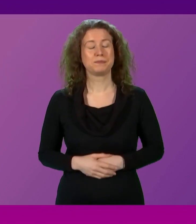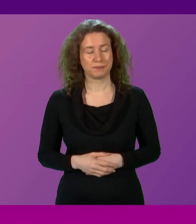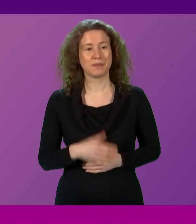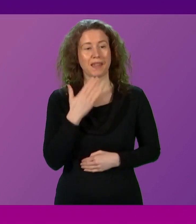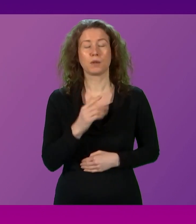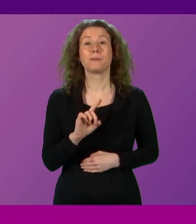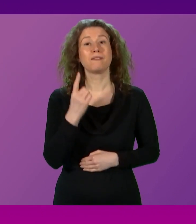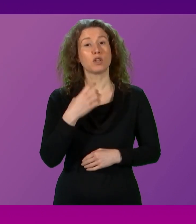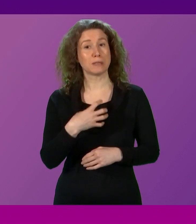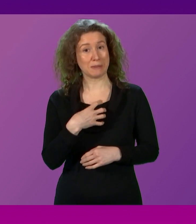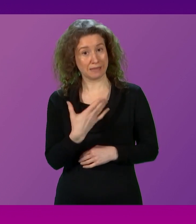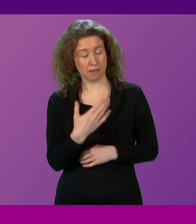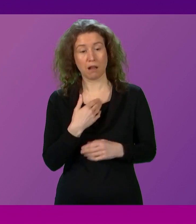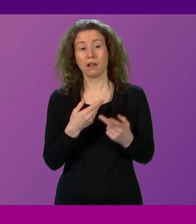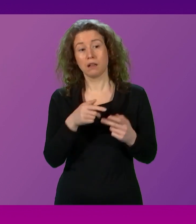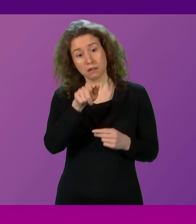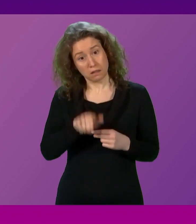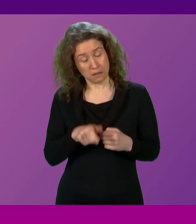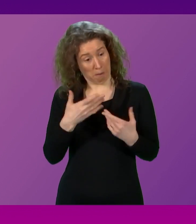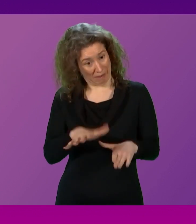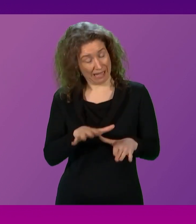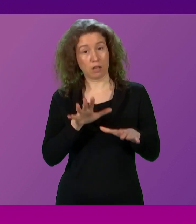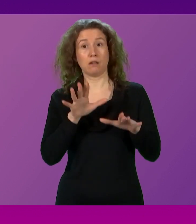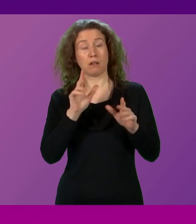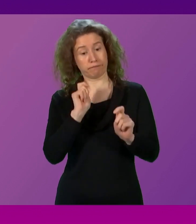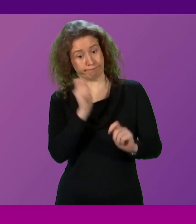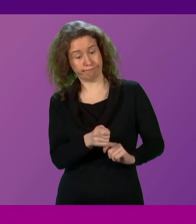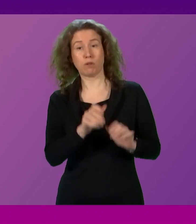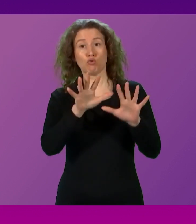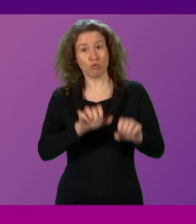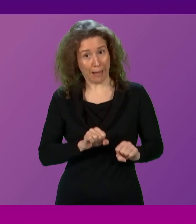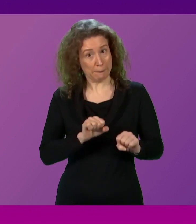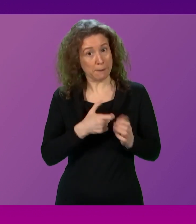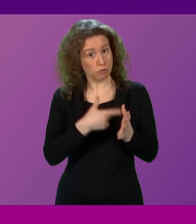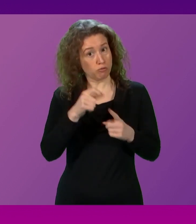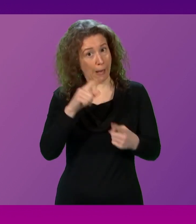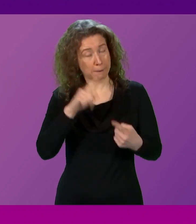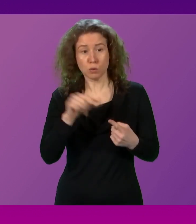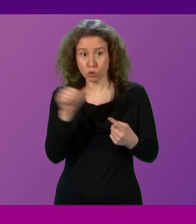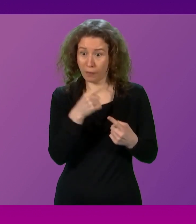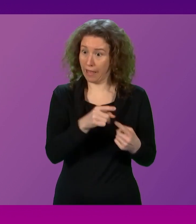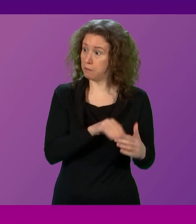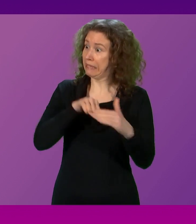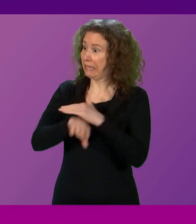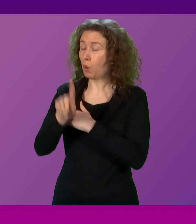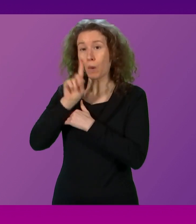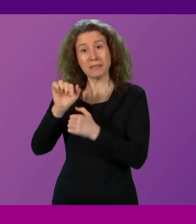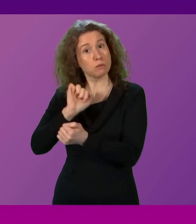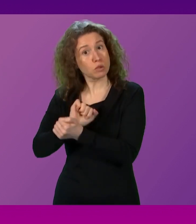First Minister, should a convicted rapist ever serve time in a woman's prison? First Minister.